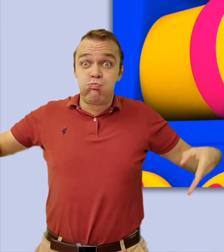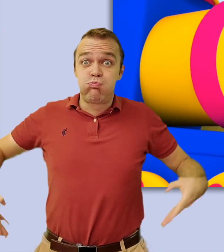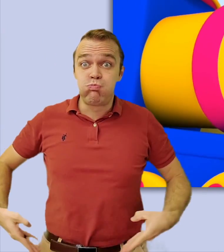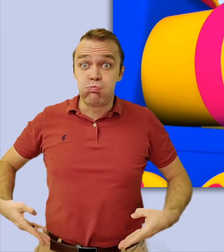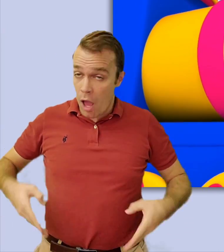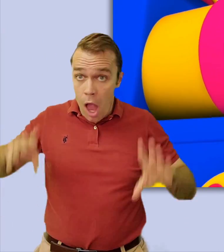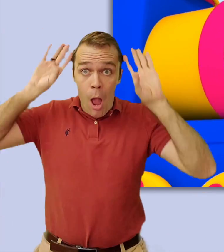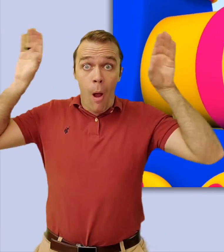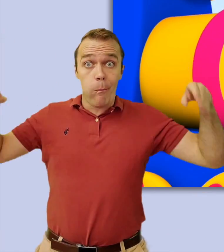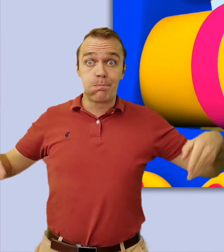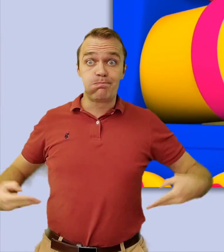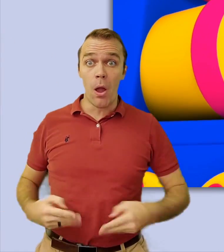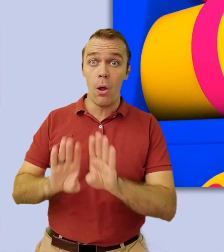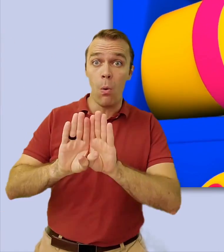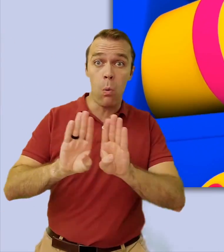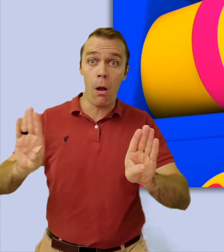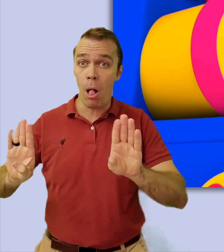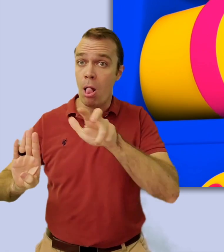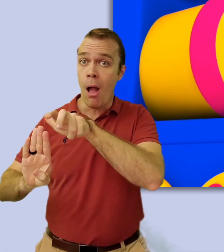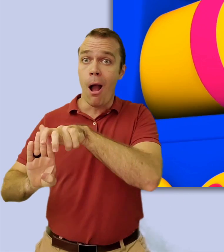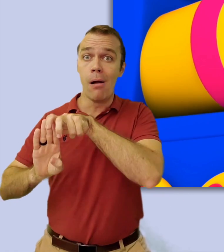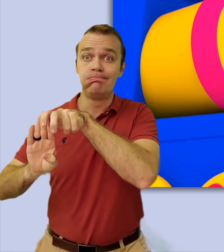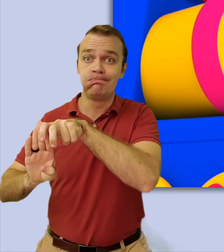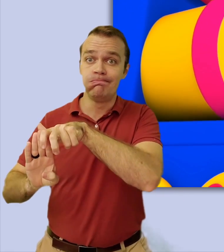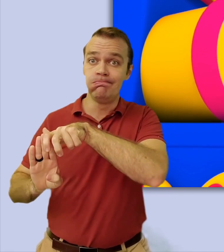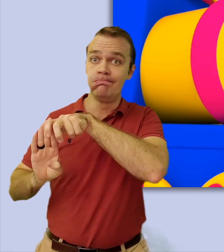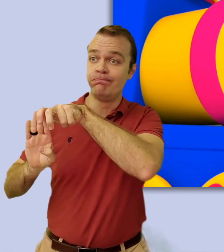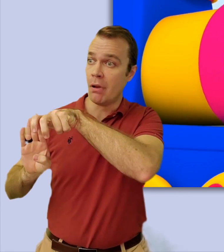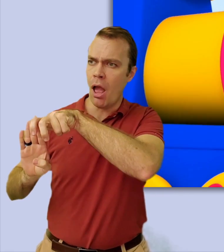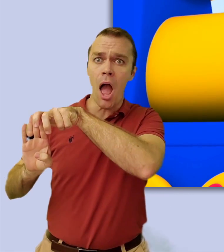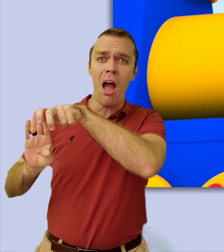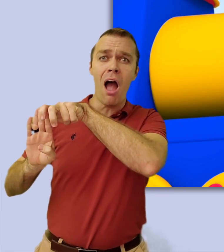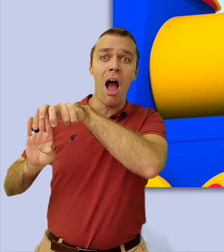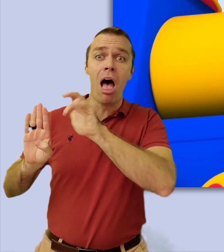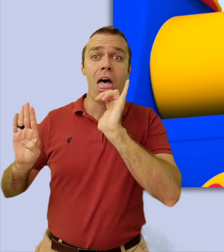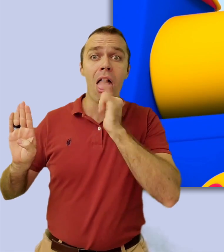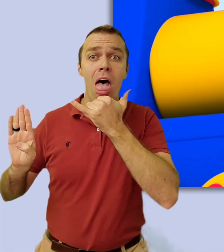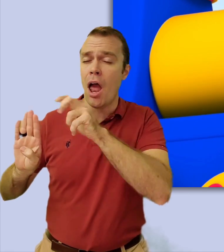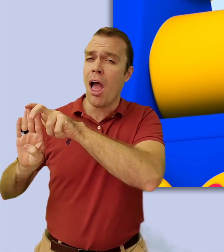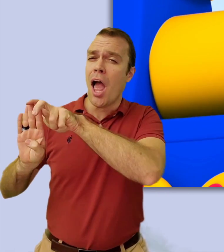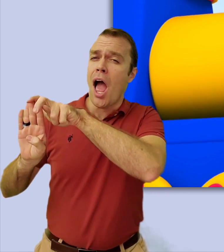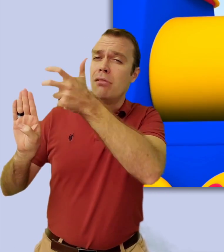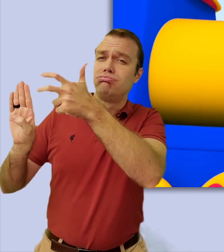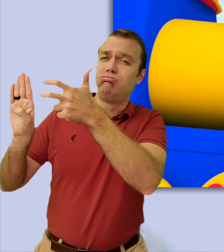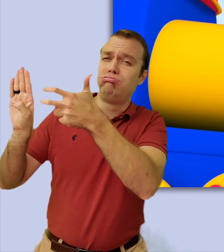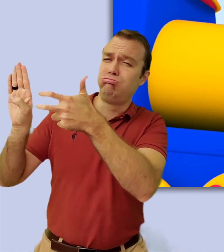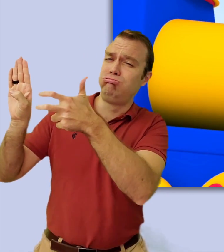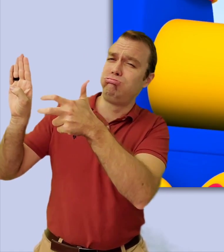Humpty Dumpty sat on a wall. Humpty Dumpty had a great ball.